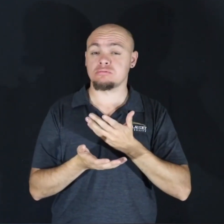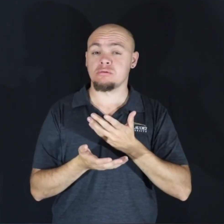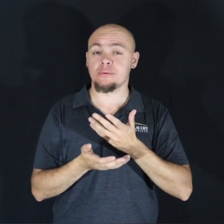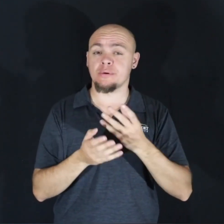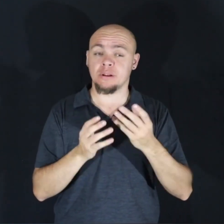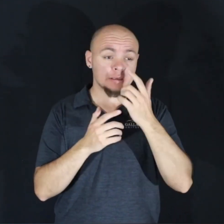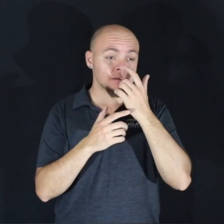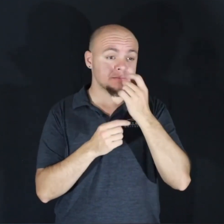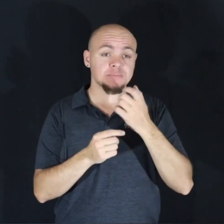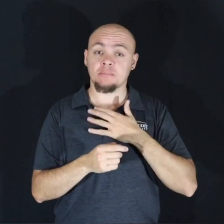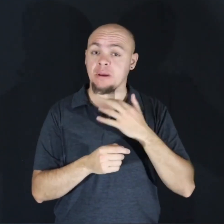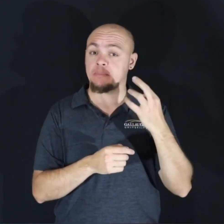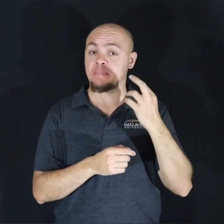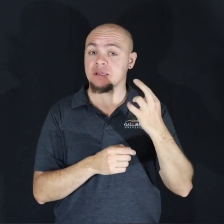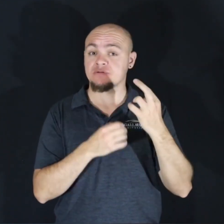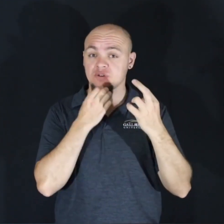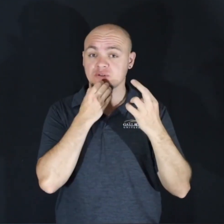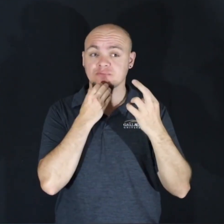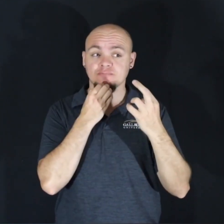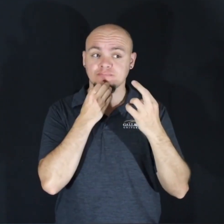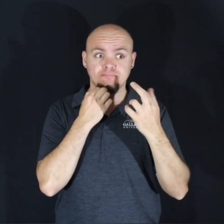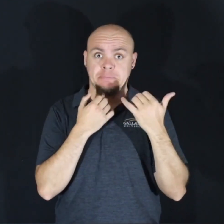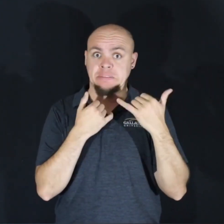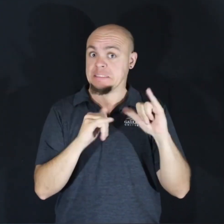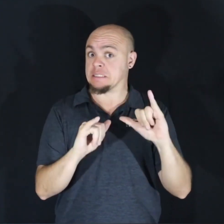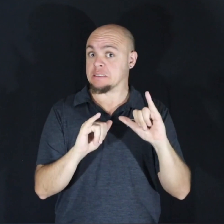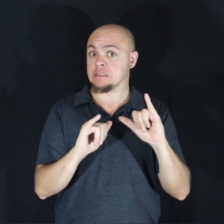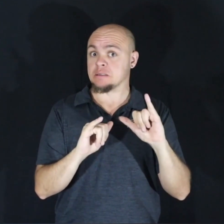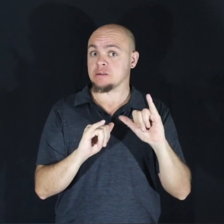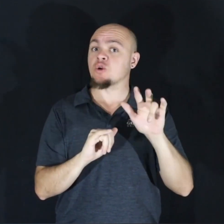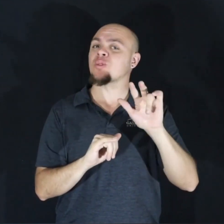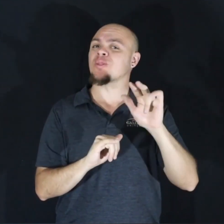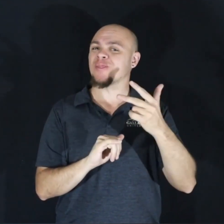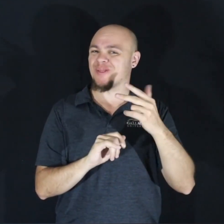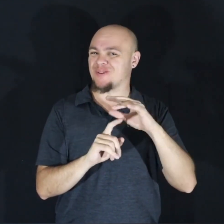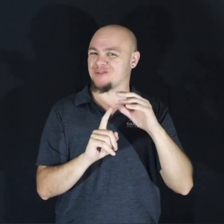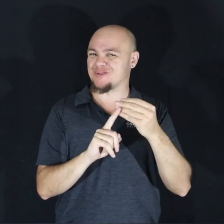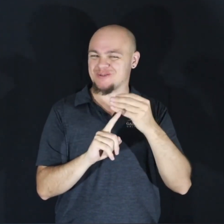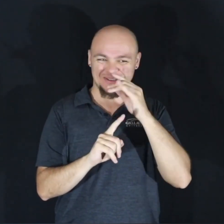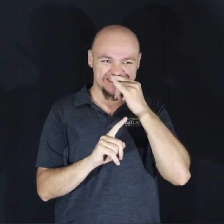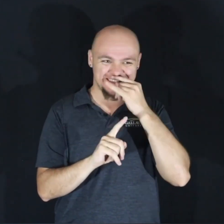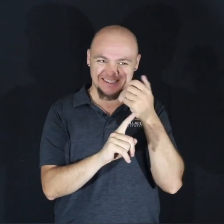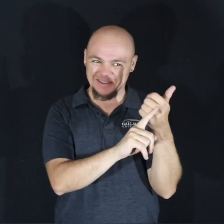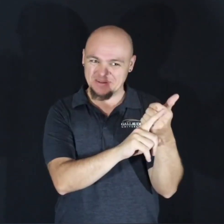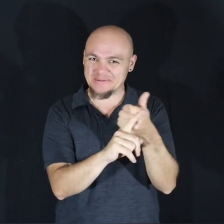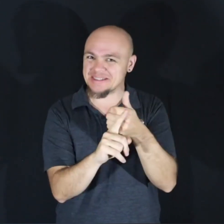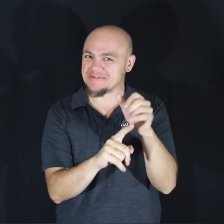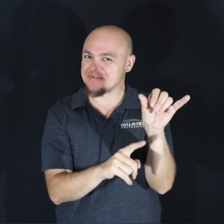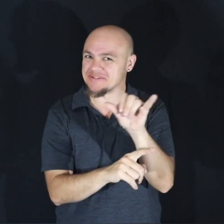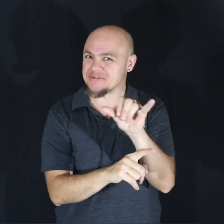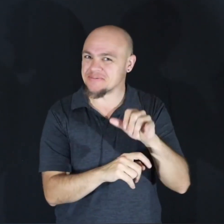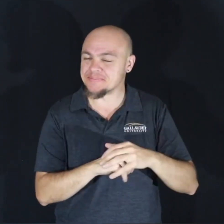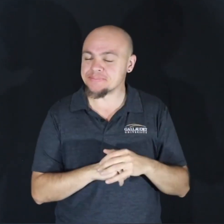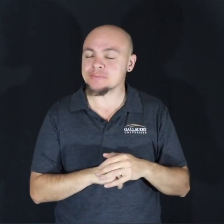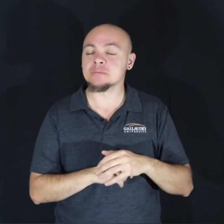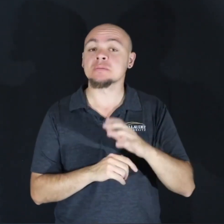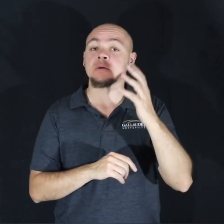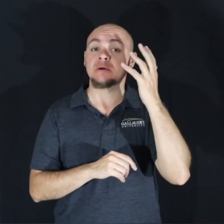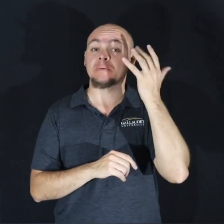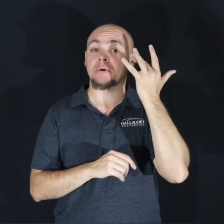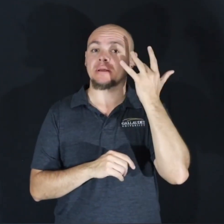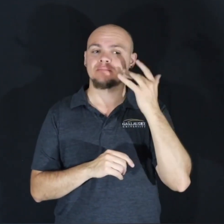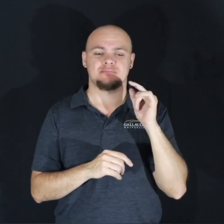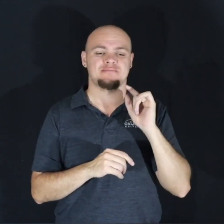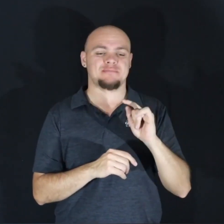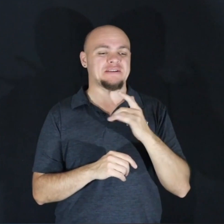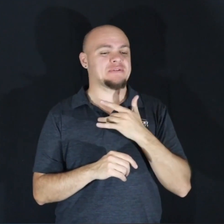was that most of my best friends, still to this day, are third culture kids themselves. And this is because when